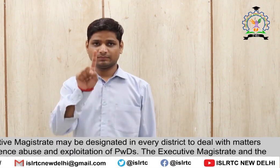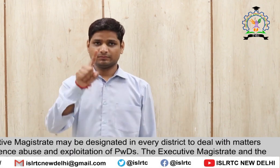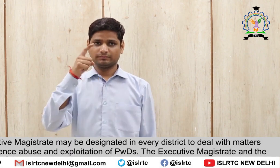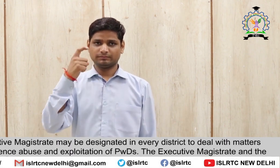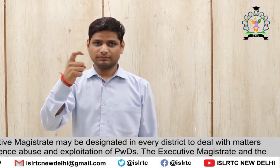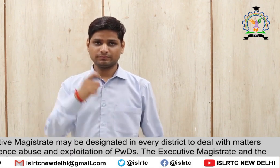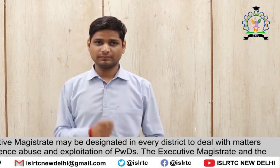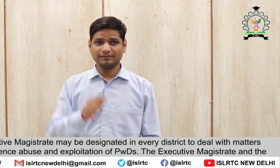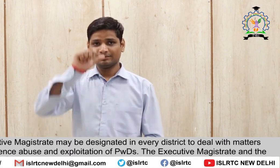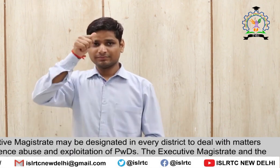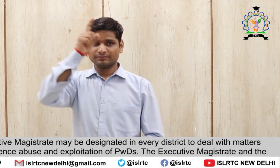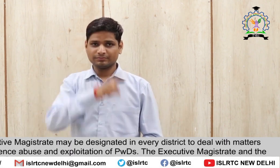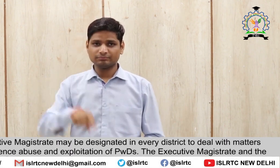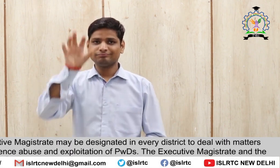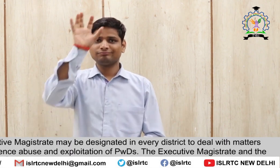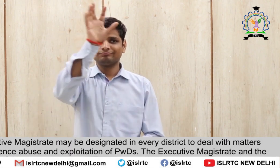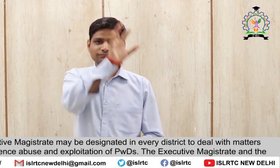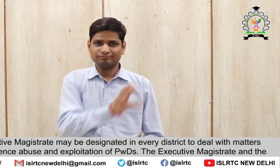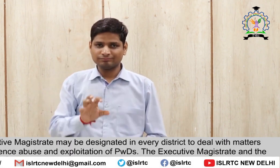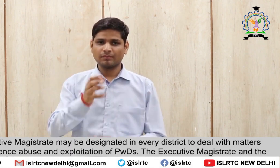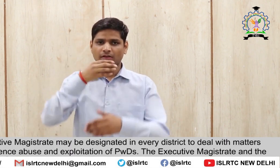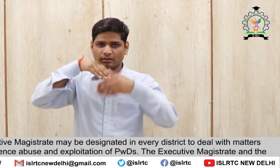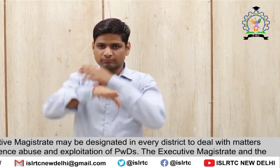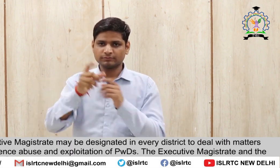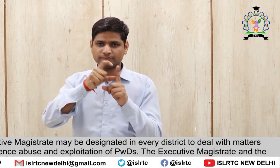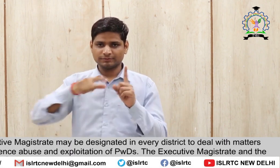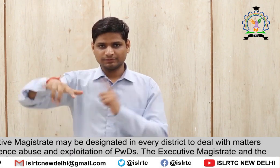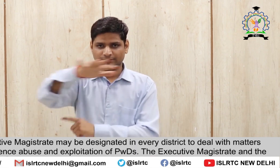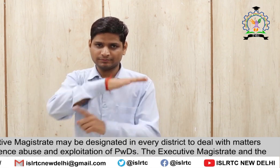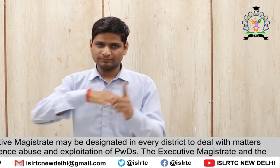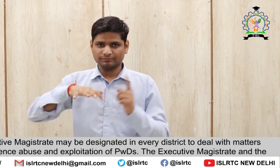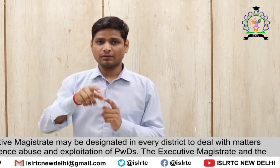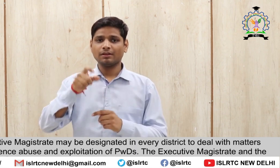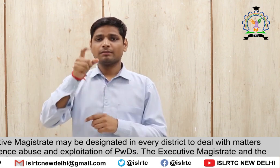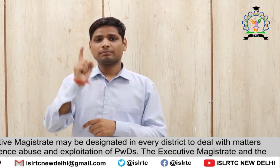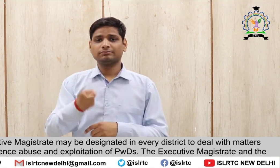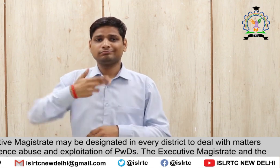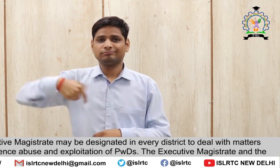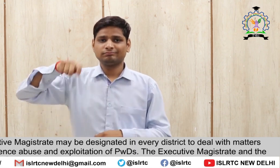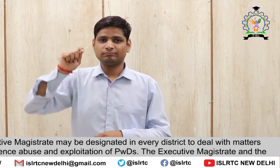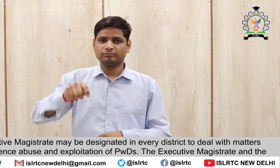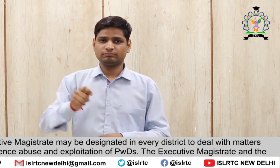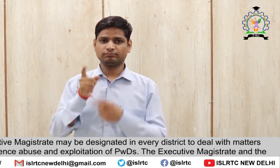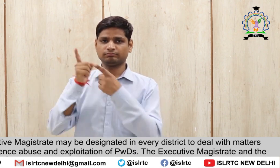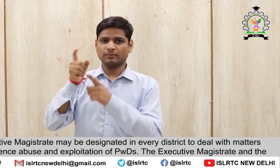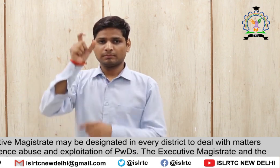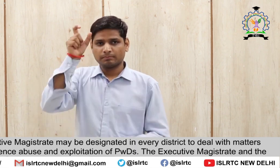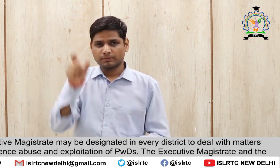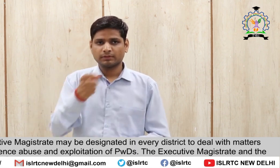The executive magistrate May be designated In every district To deal with matters Relating to violence Abuse And exploitation of PWDs